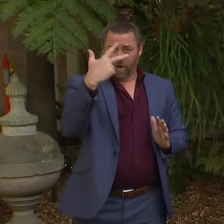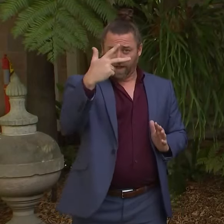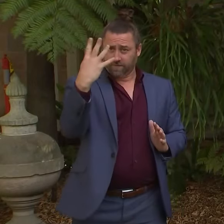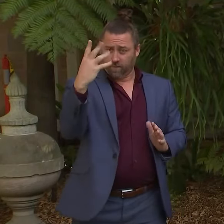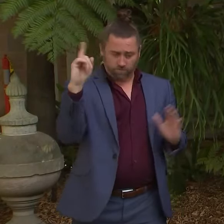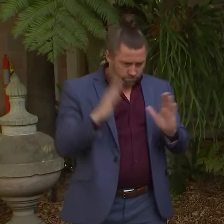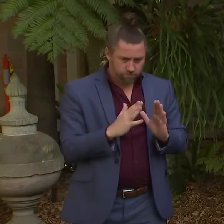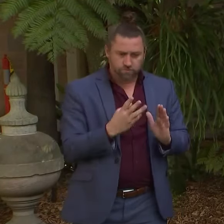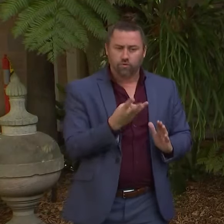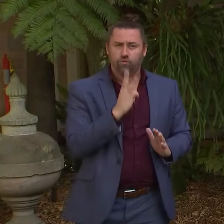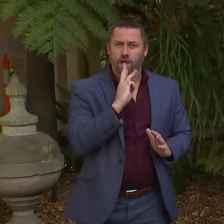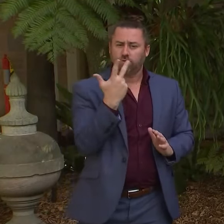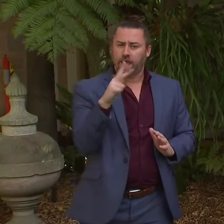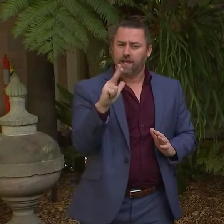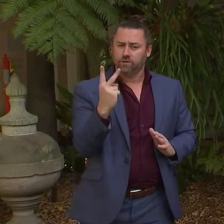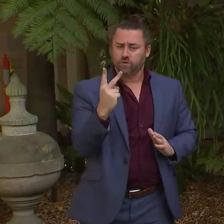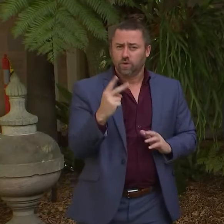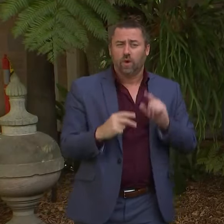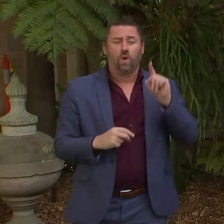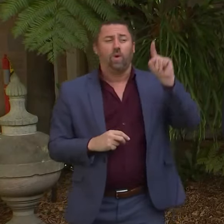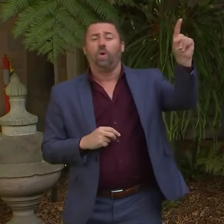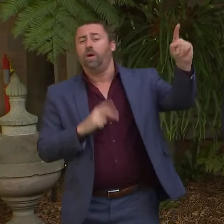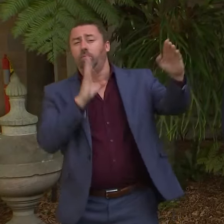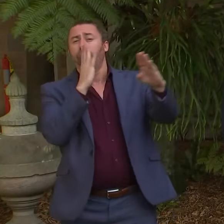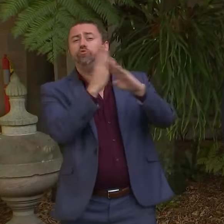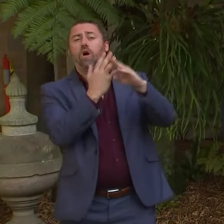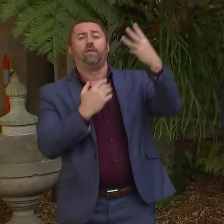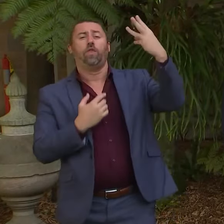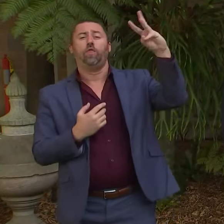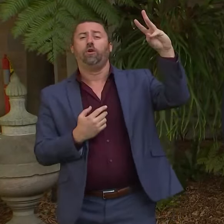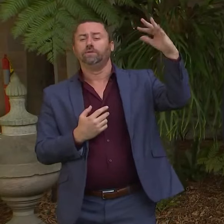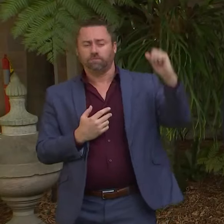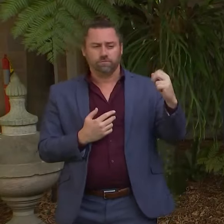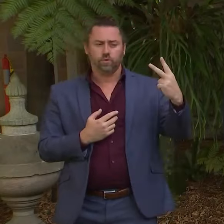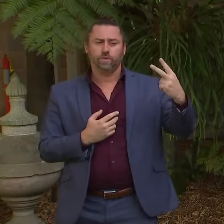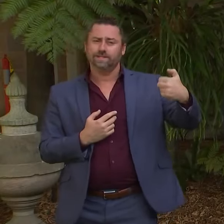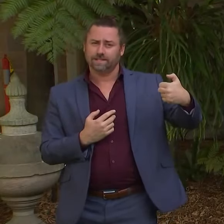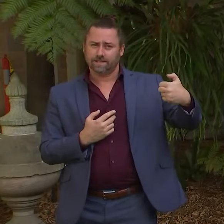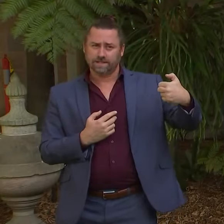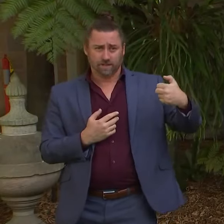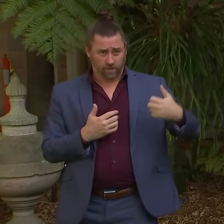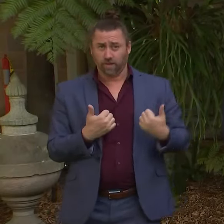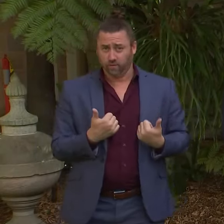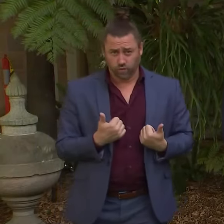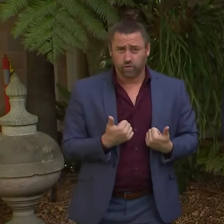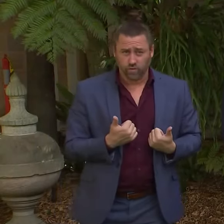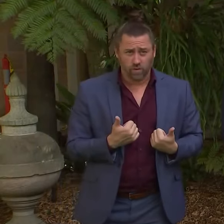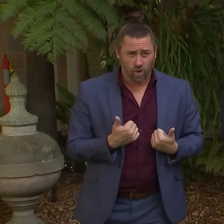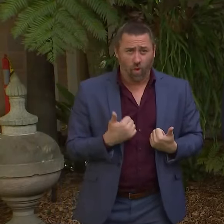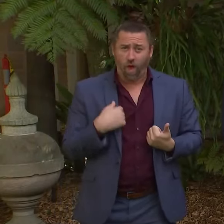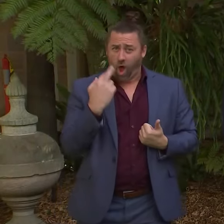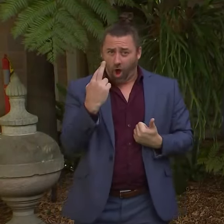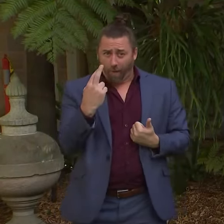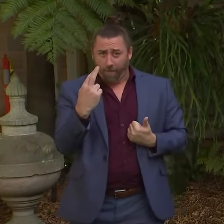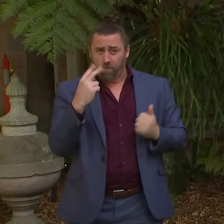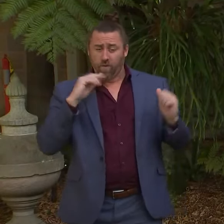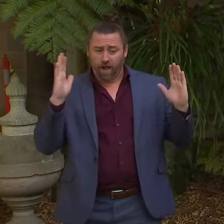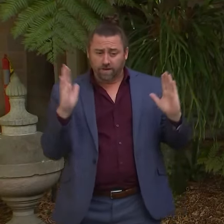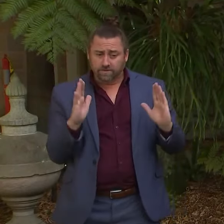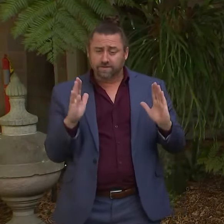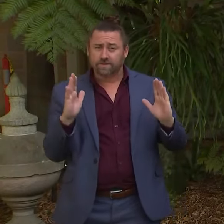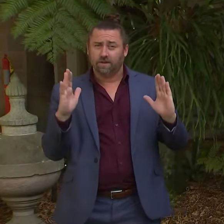which is fantastic and down from 30 in the private hospitals down to 26. So we hope that that trend continues